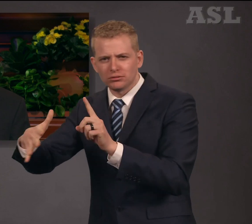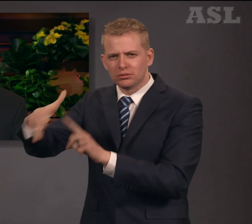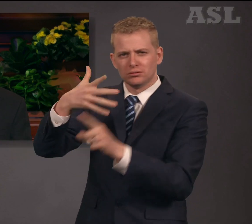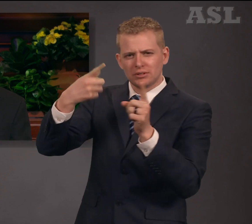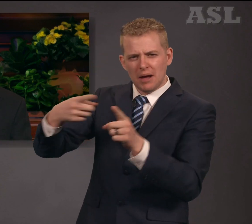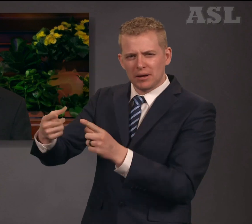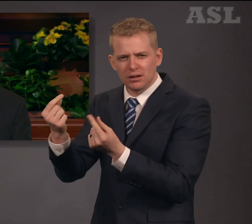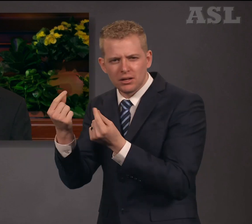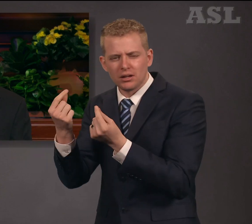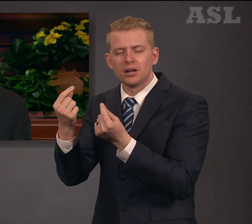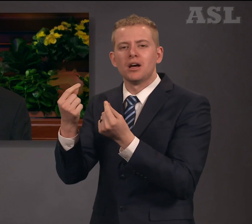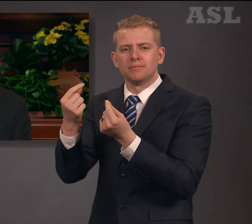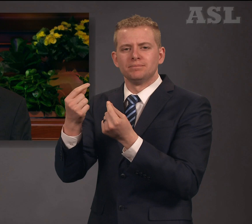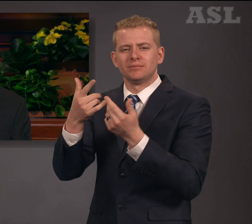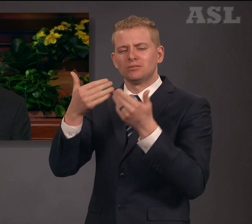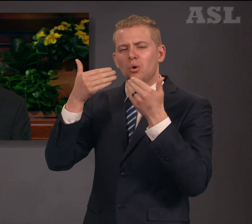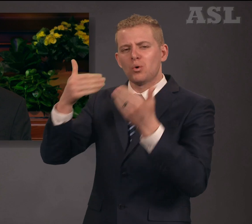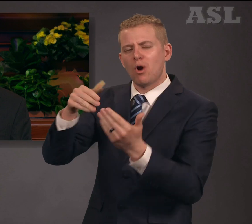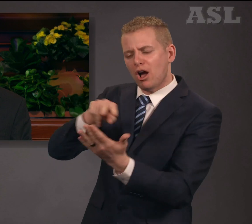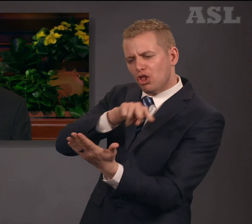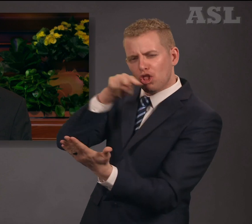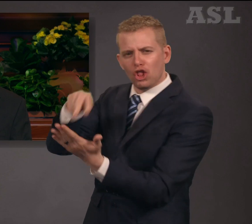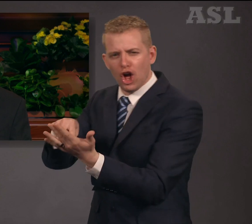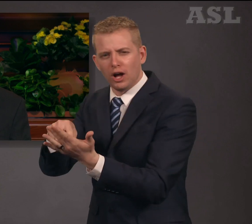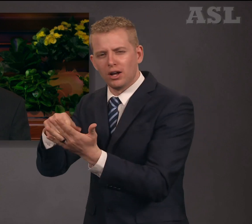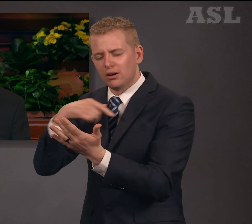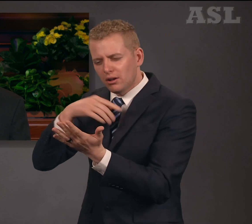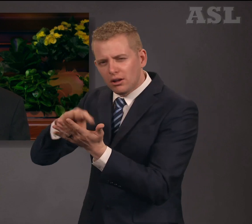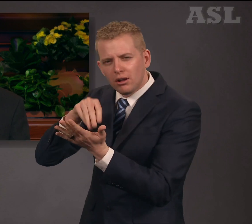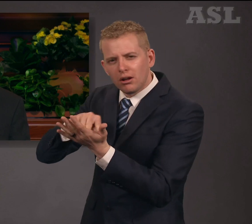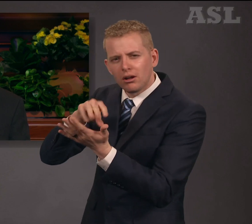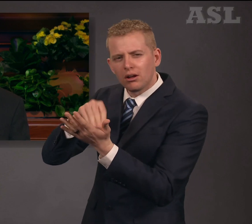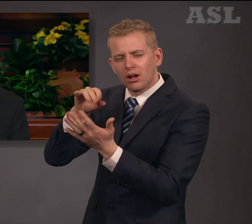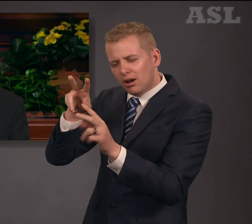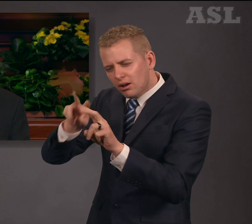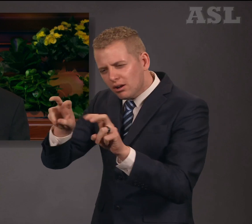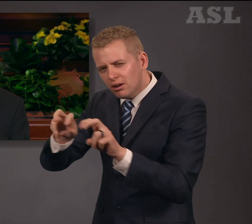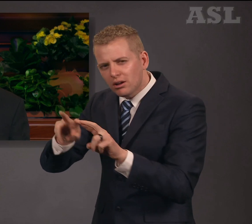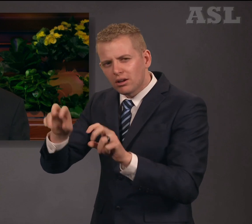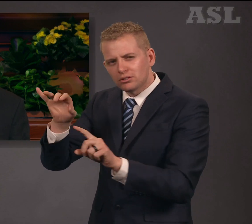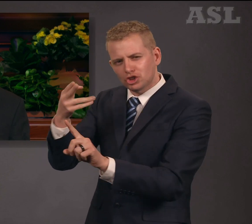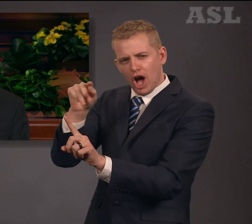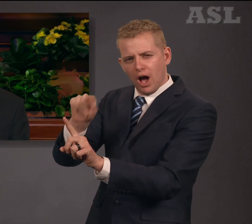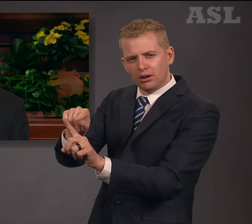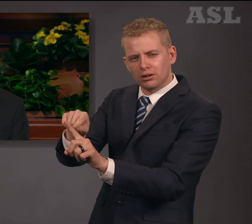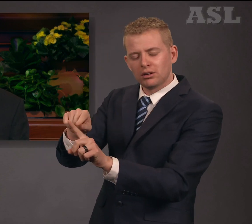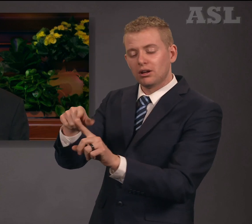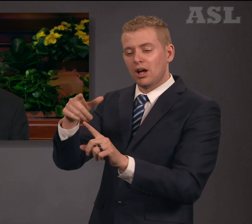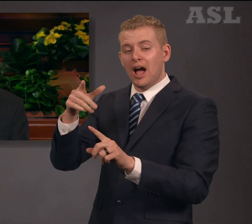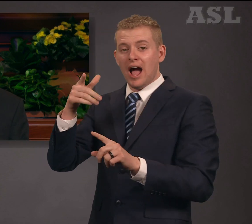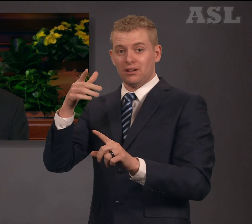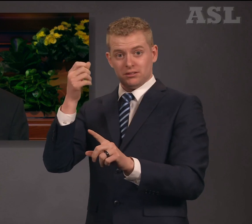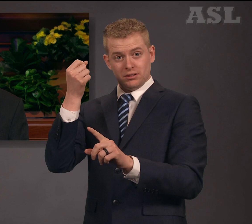account in John of the culmination of Christ's ministry.